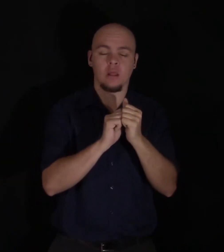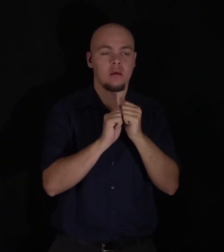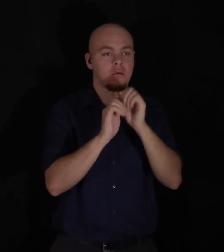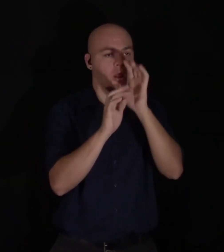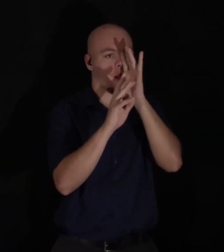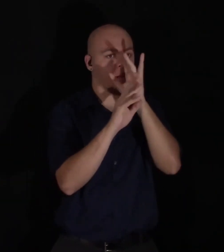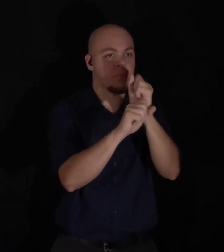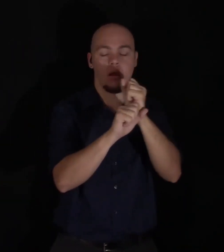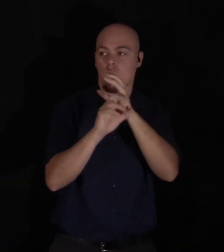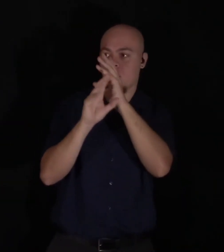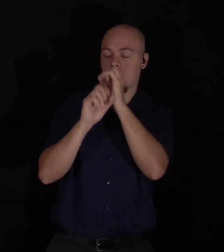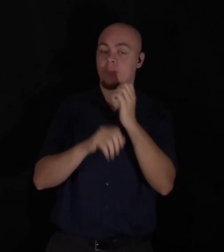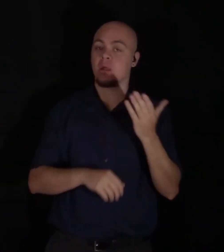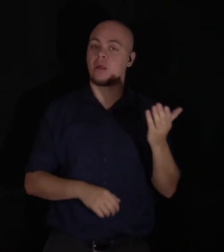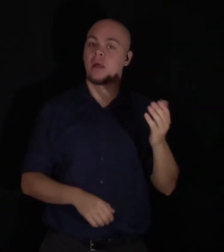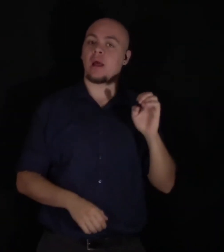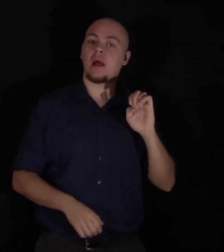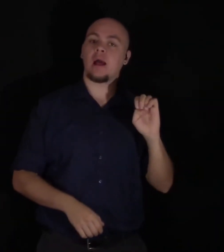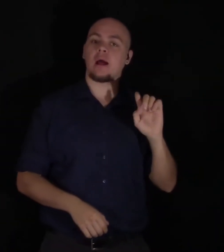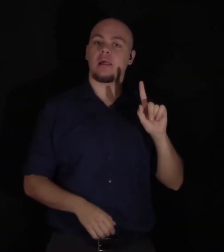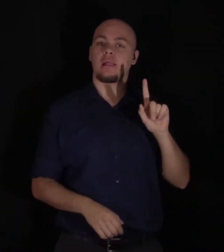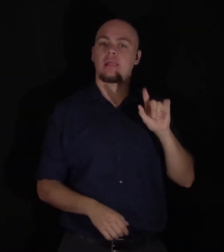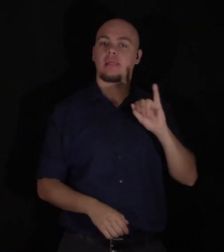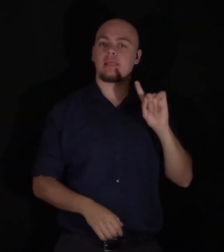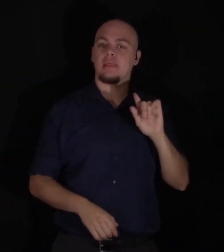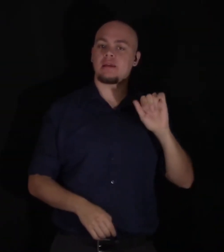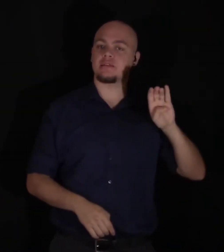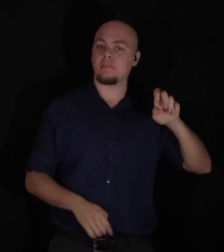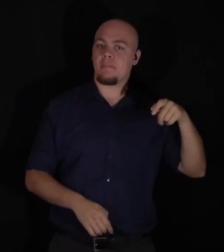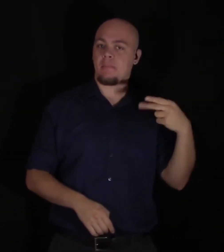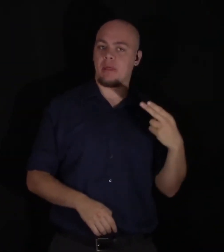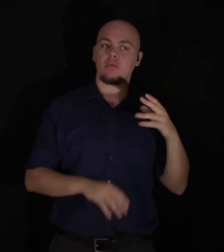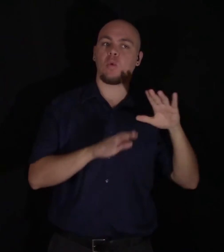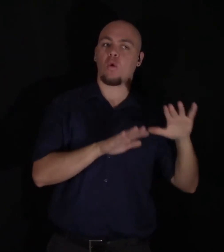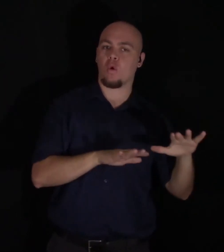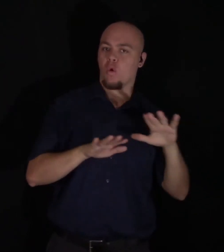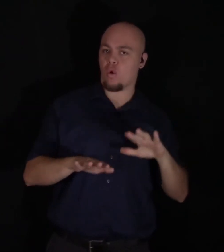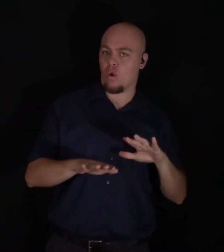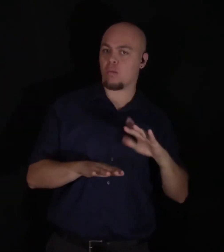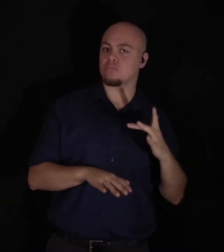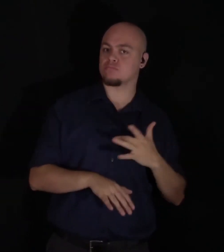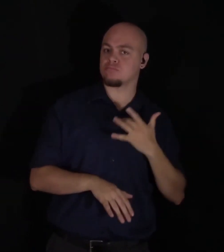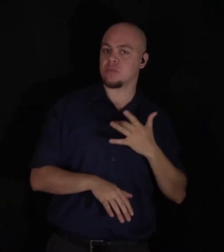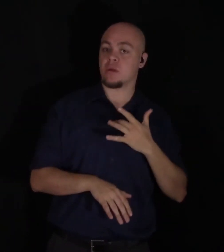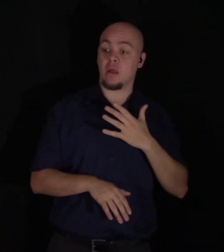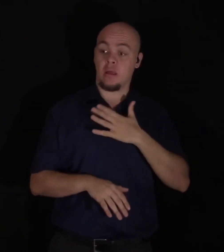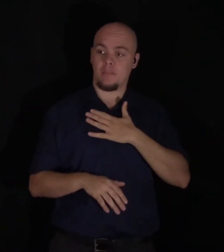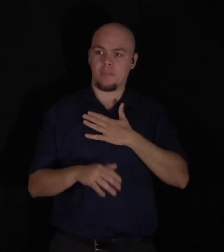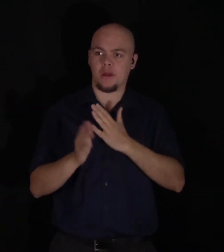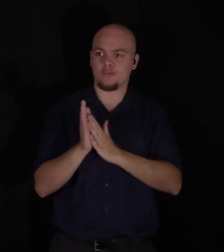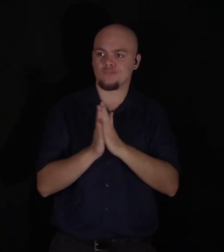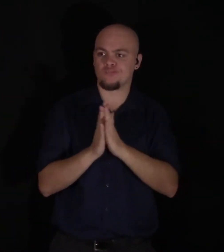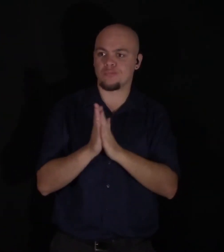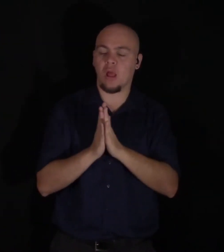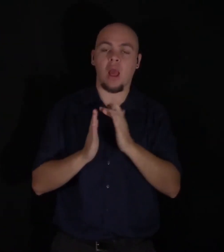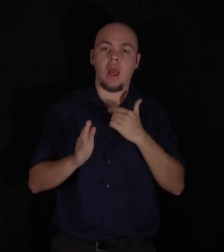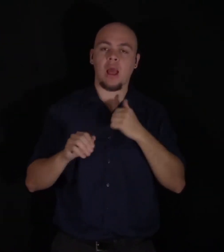was of a calmer and more concentrated disposition, but with all my ardour I was capable of a more intense